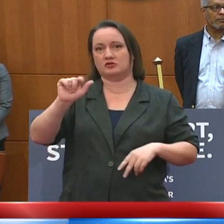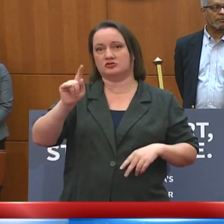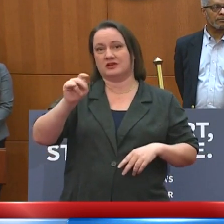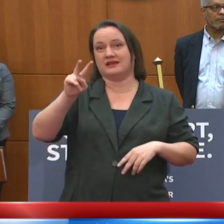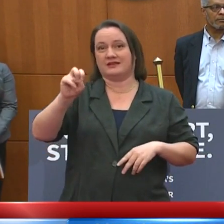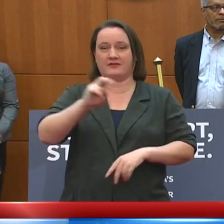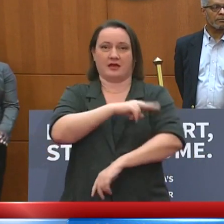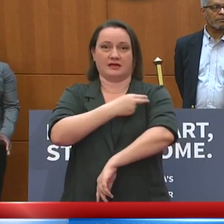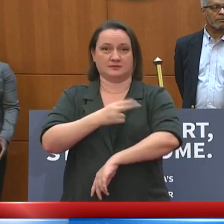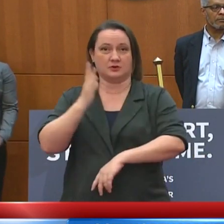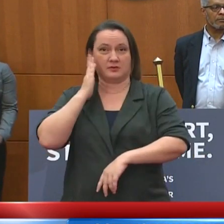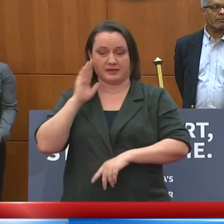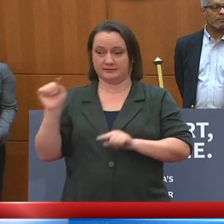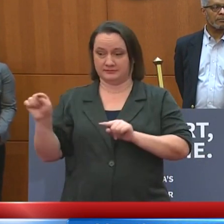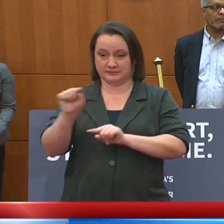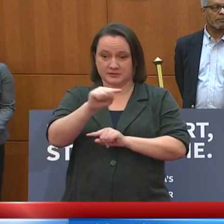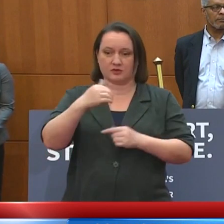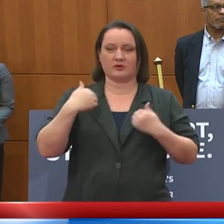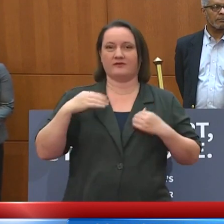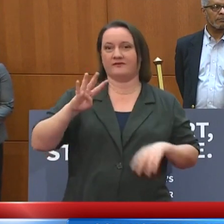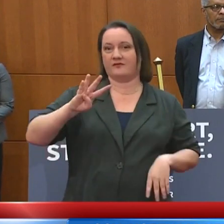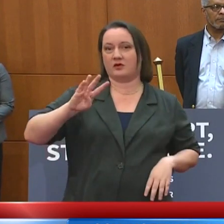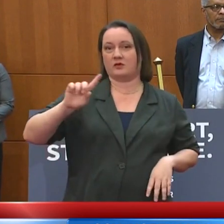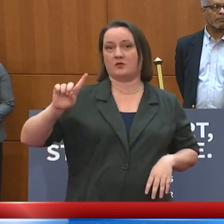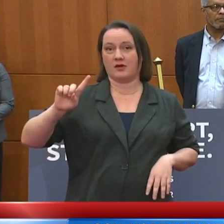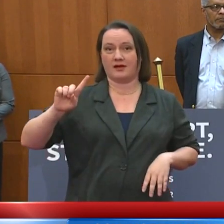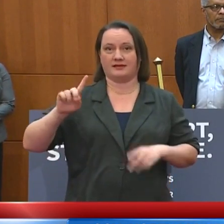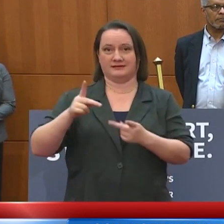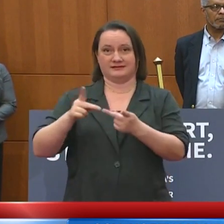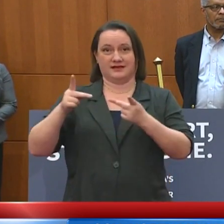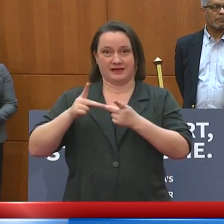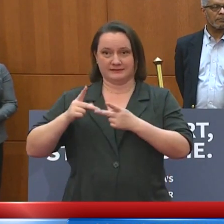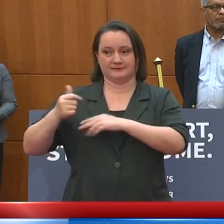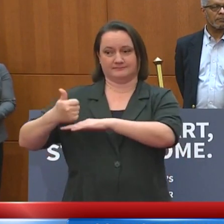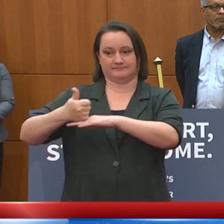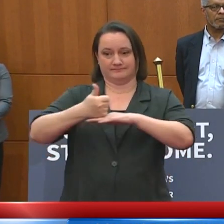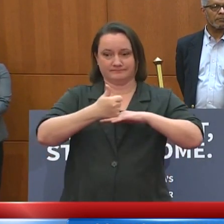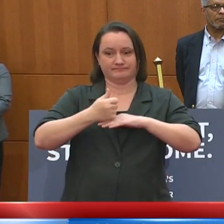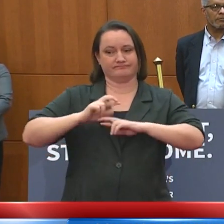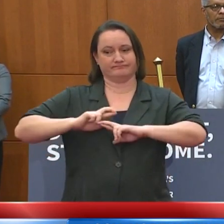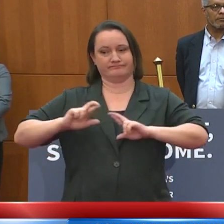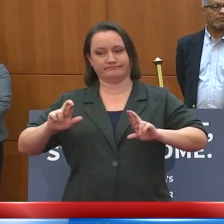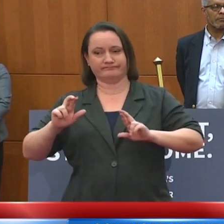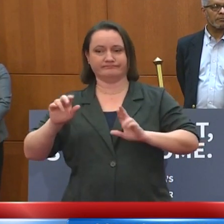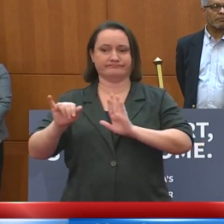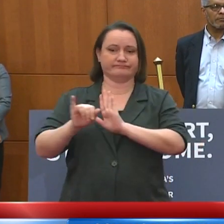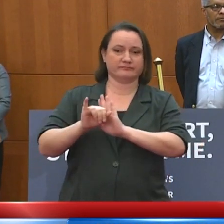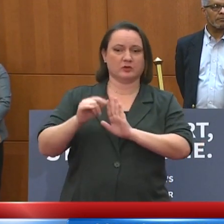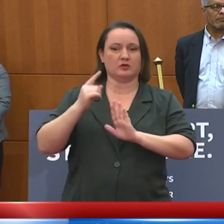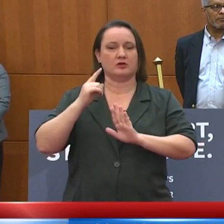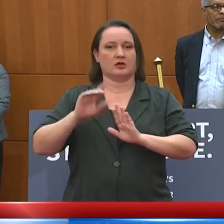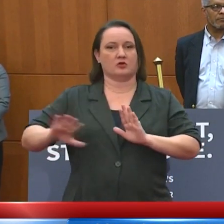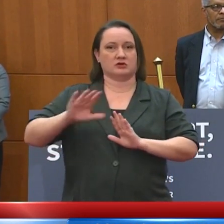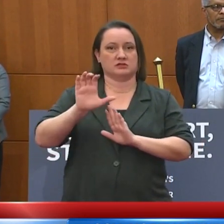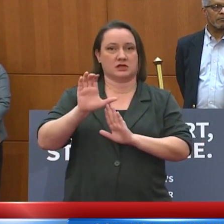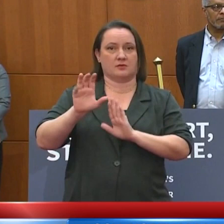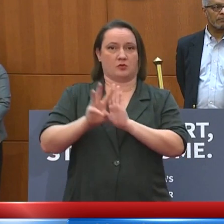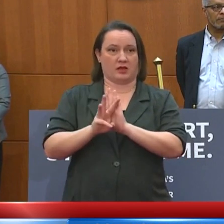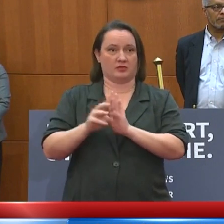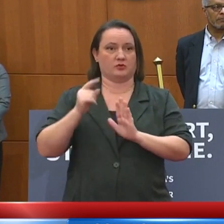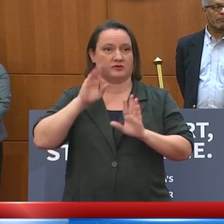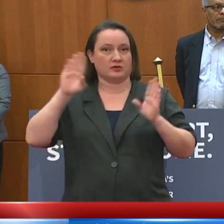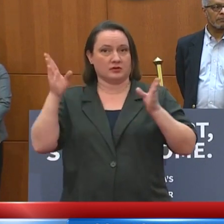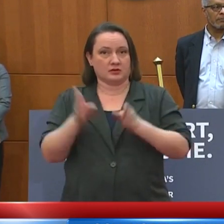They've now evaluated 41 sites across our Commonwealth. We've narrowed that down to the Exxon Mobile